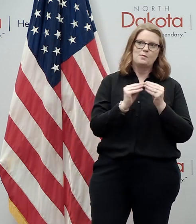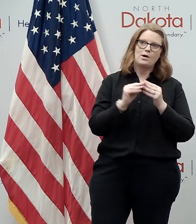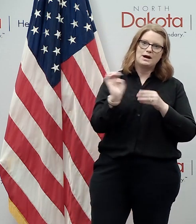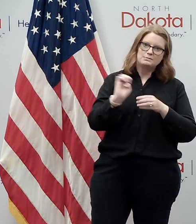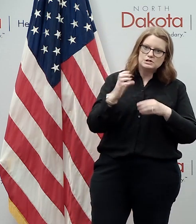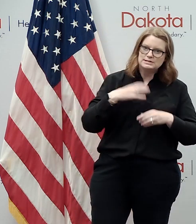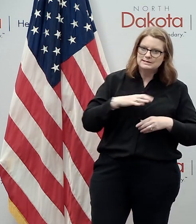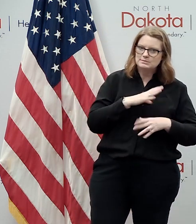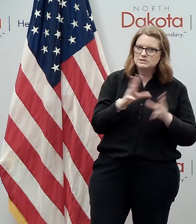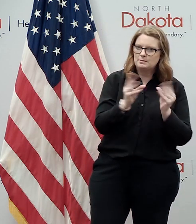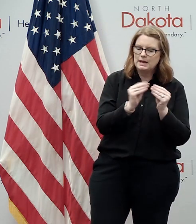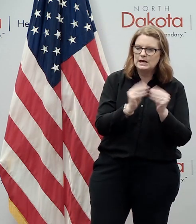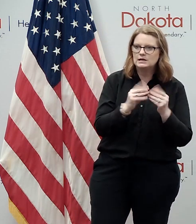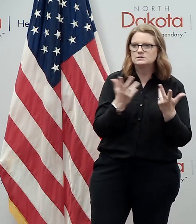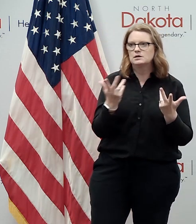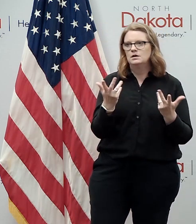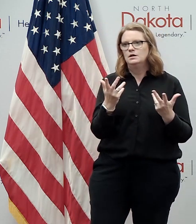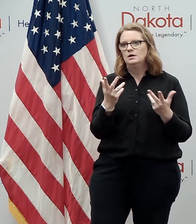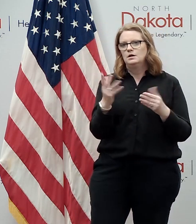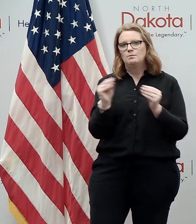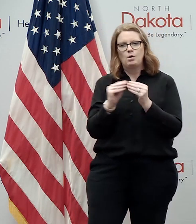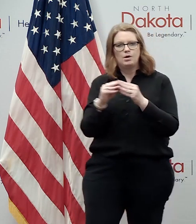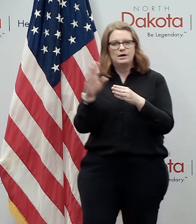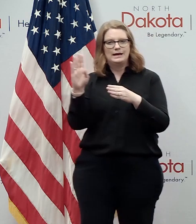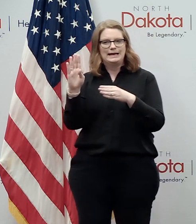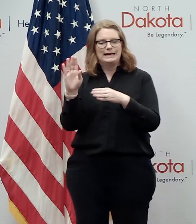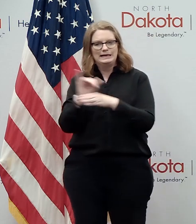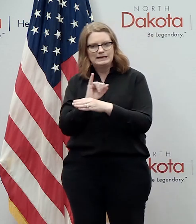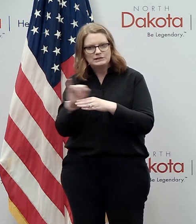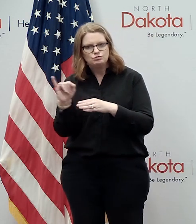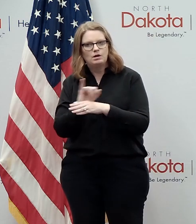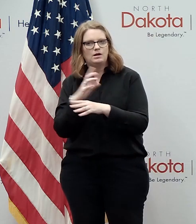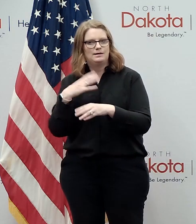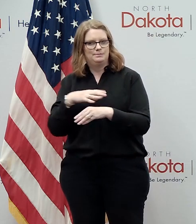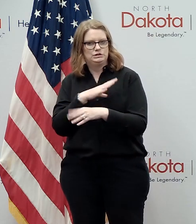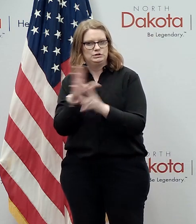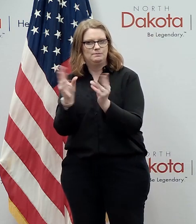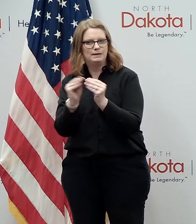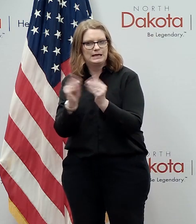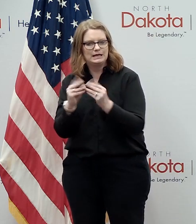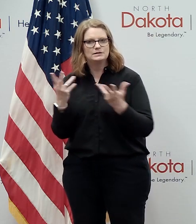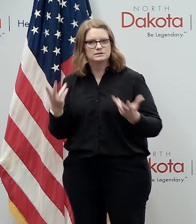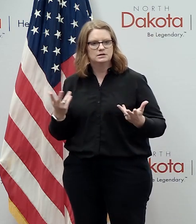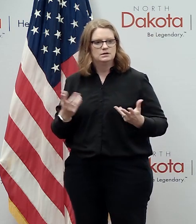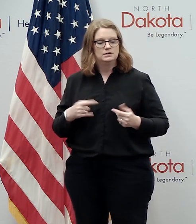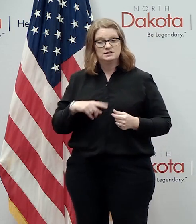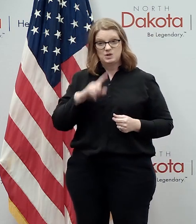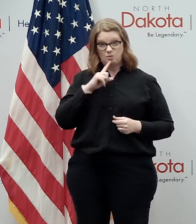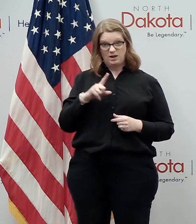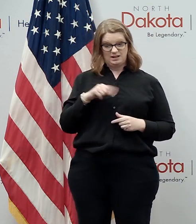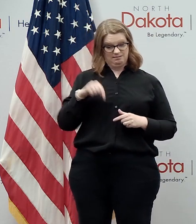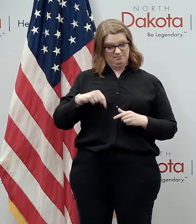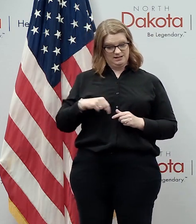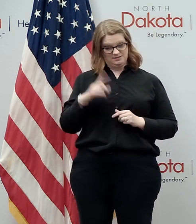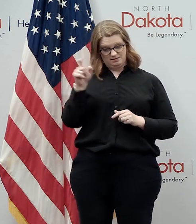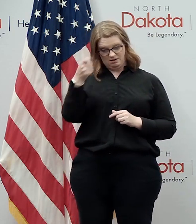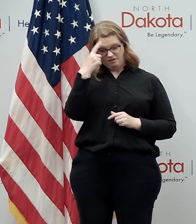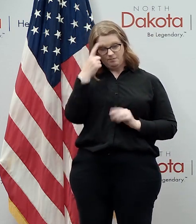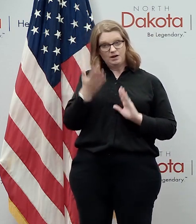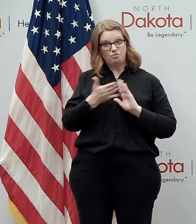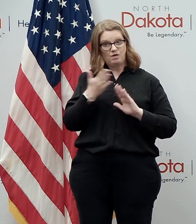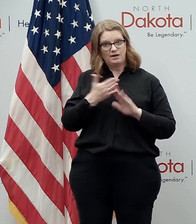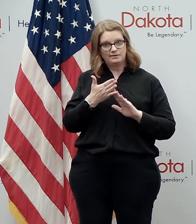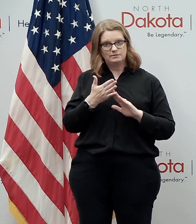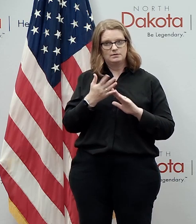meetings we've had more uh industrial commission meetings uh so the sort of the basic running of government uh has not let